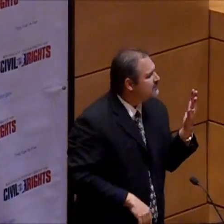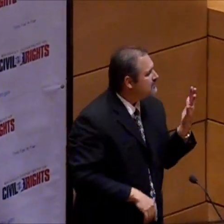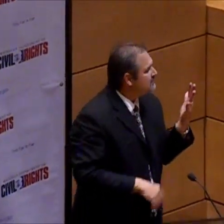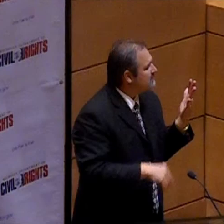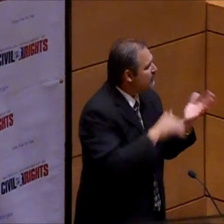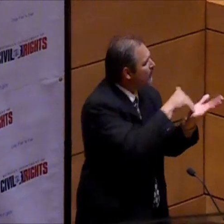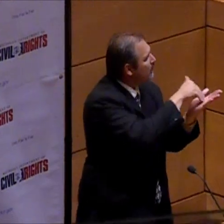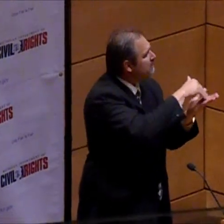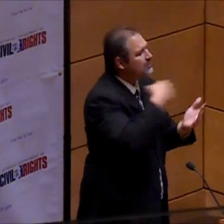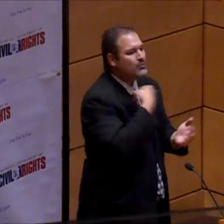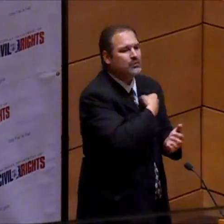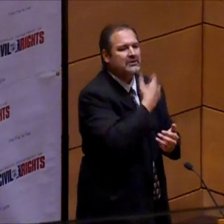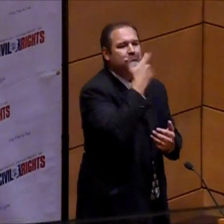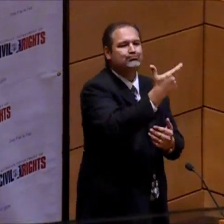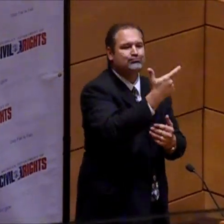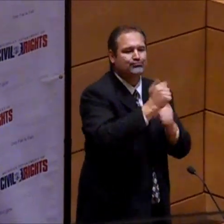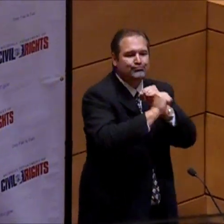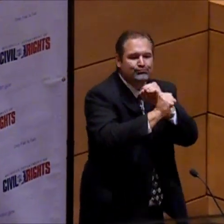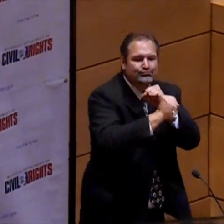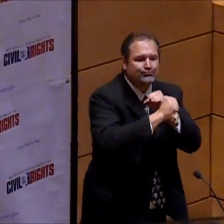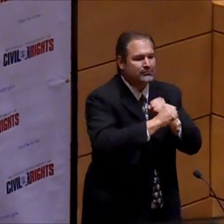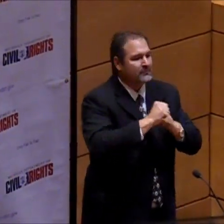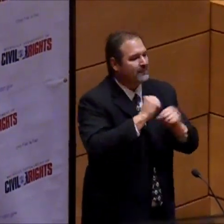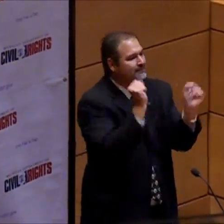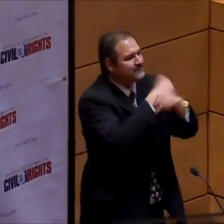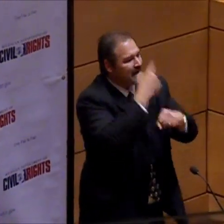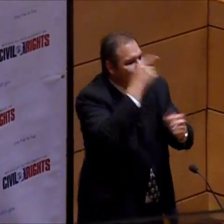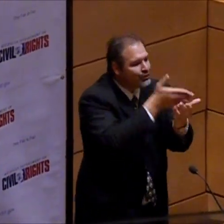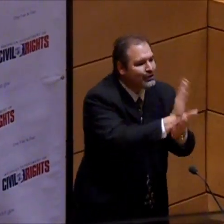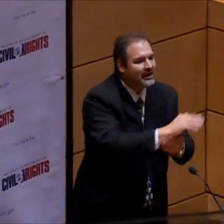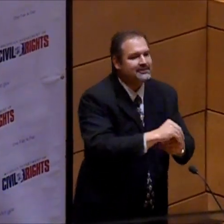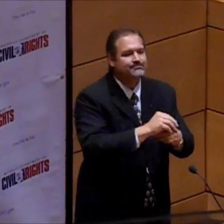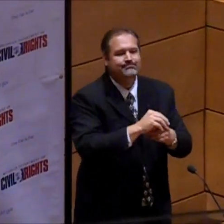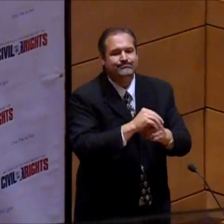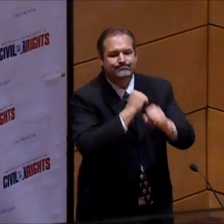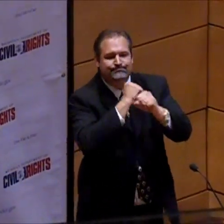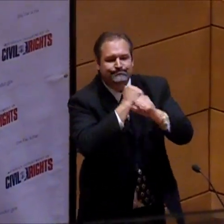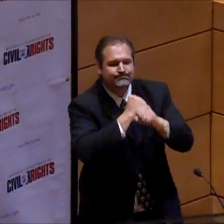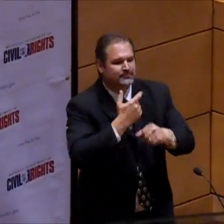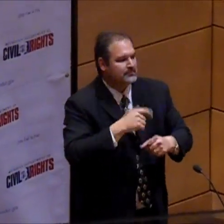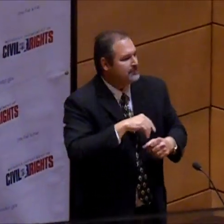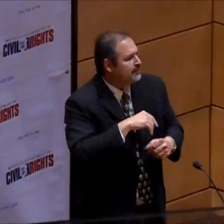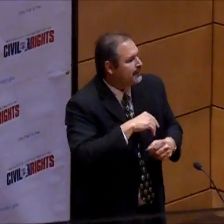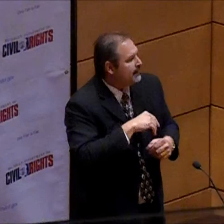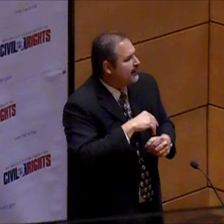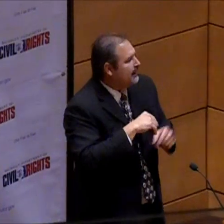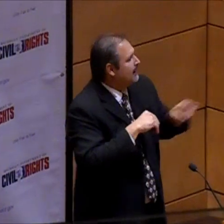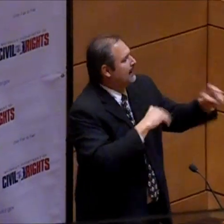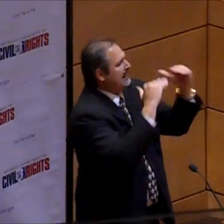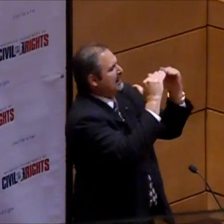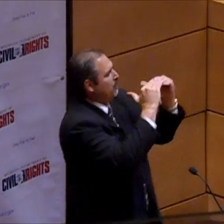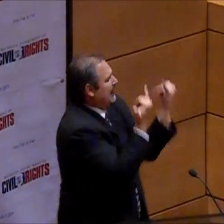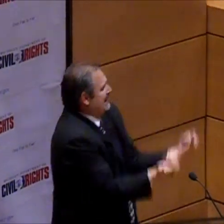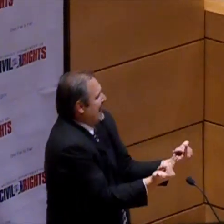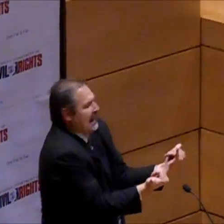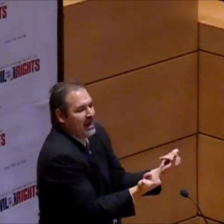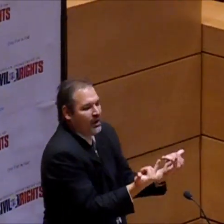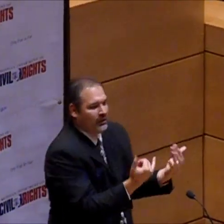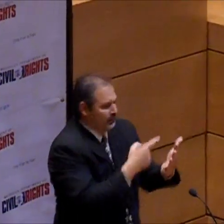That's one of the factors. And oftentimes we always say support, fight for the rights, fight for the